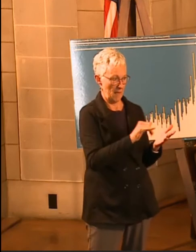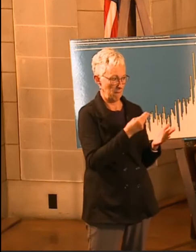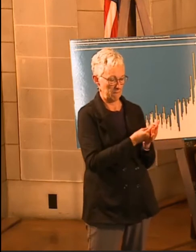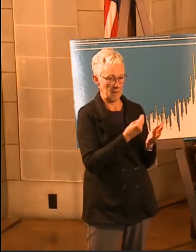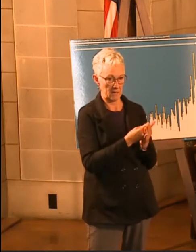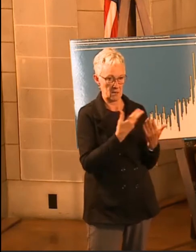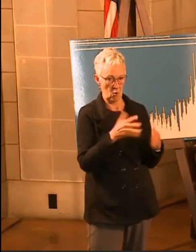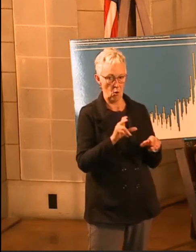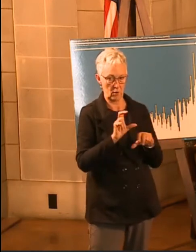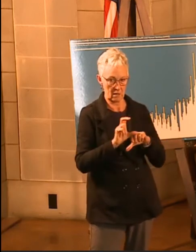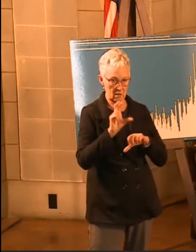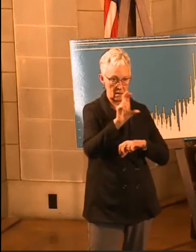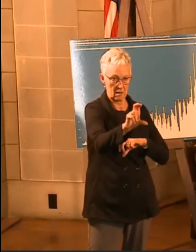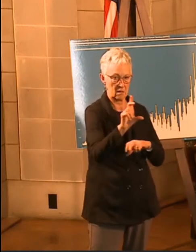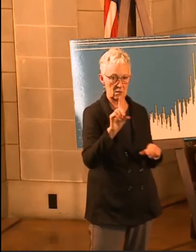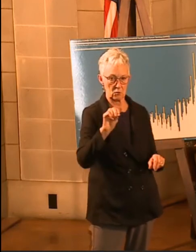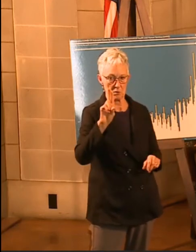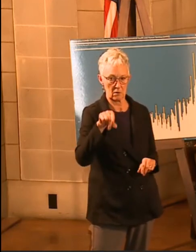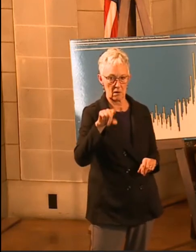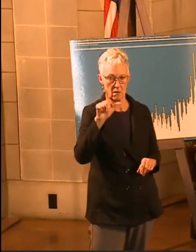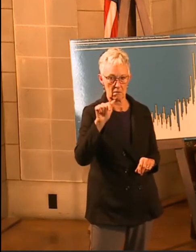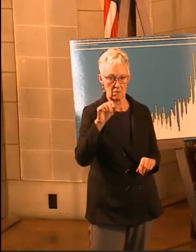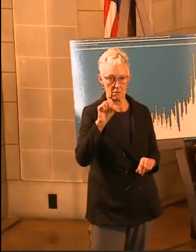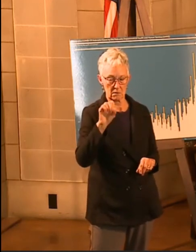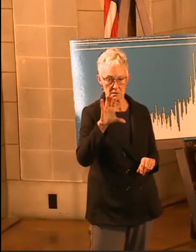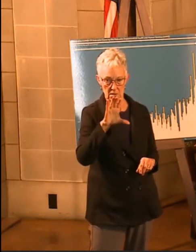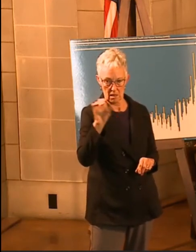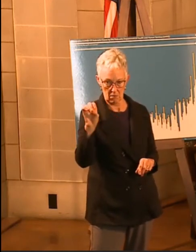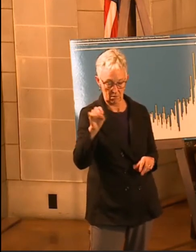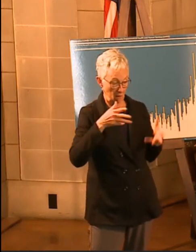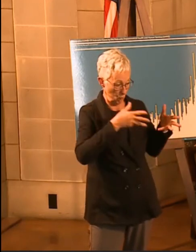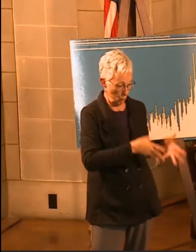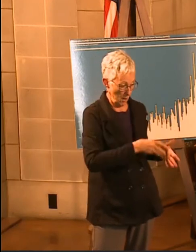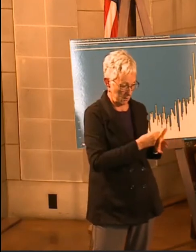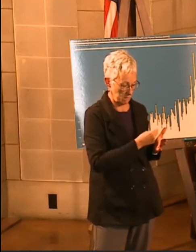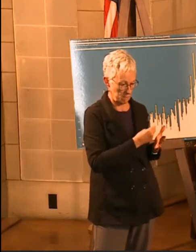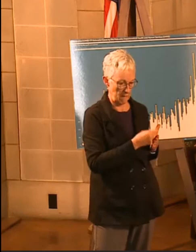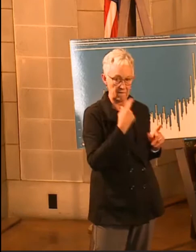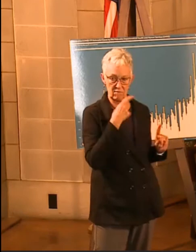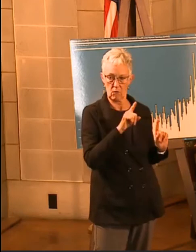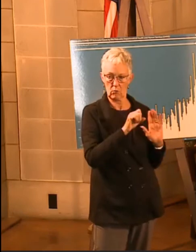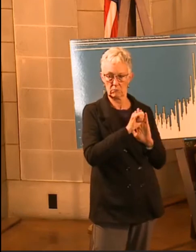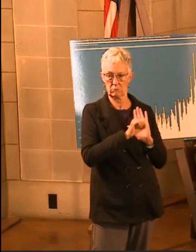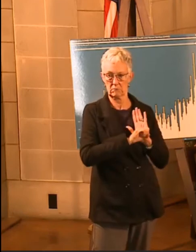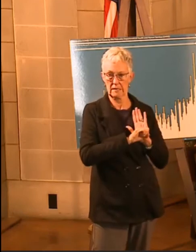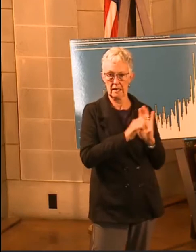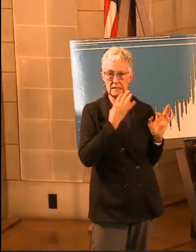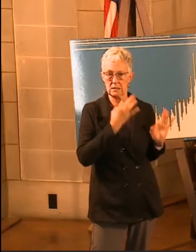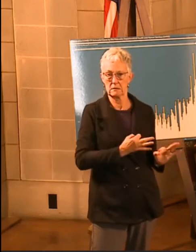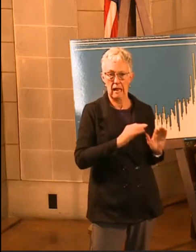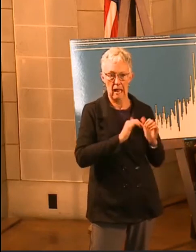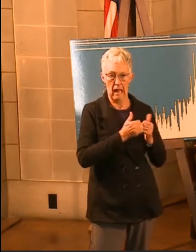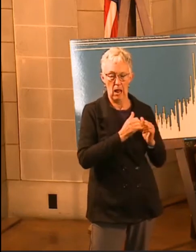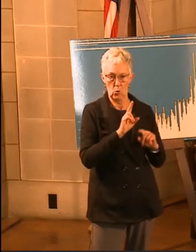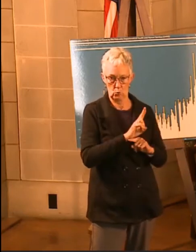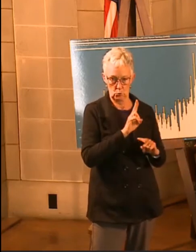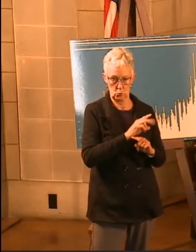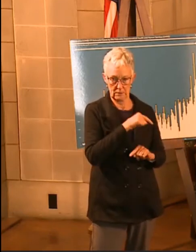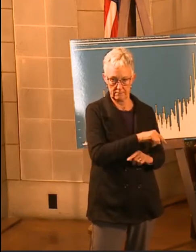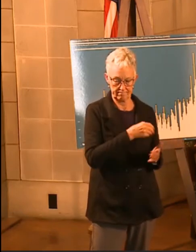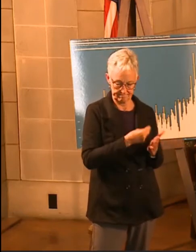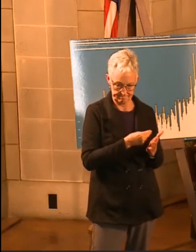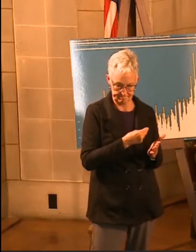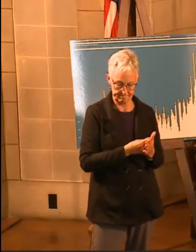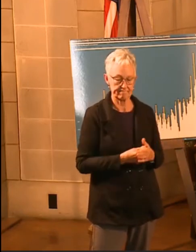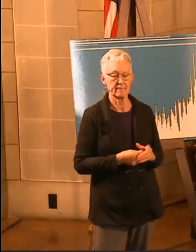and the remainder was left to be allocated by the state. Governor Ricketts initially outlined the main